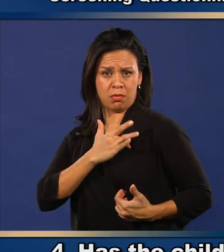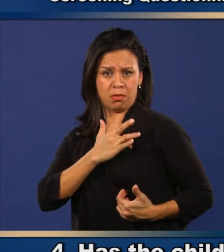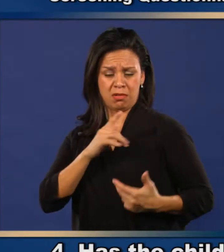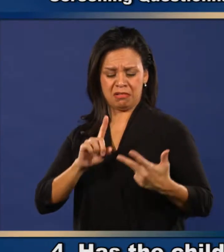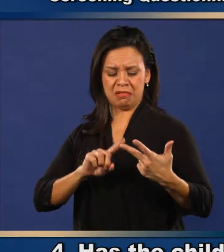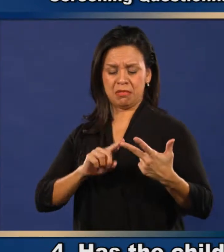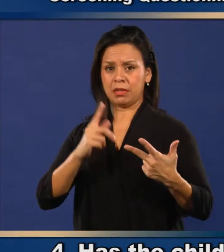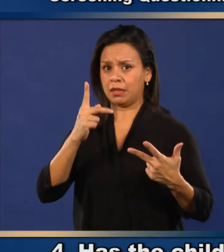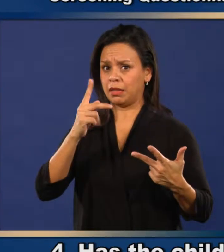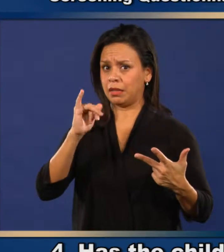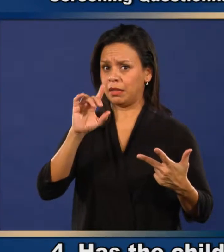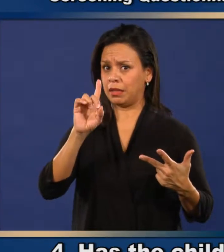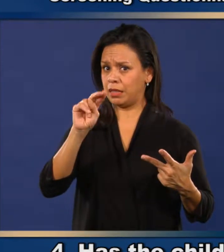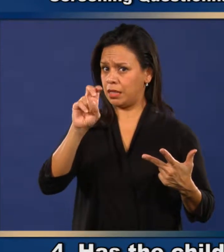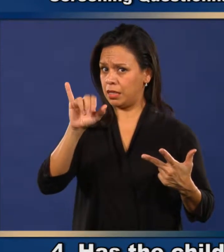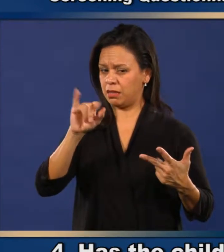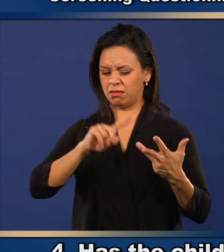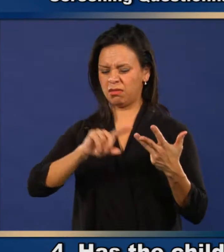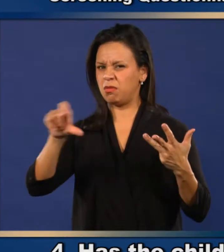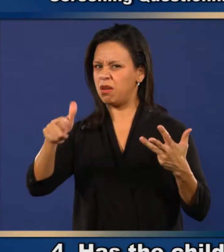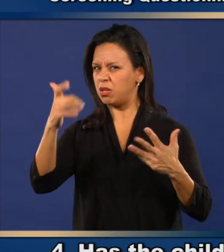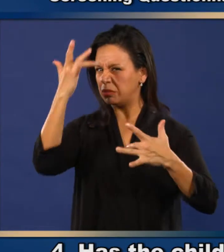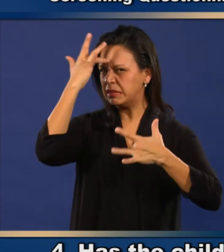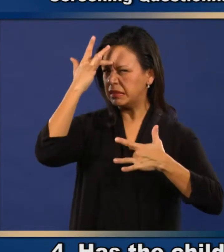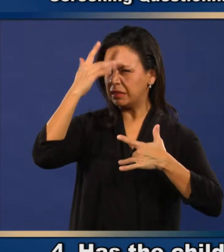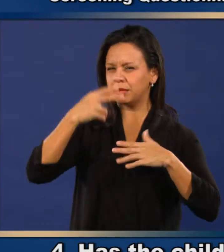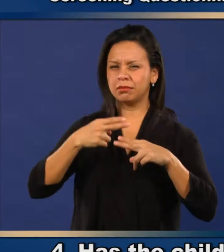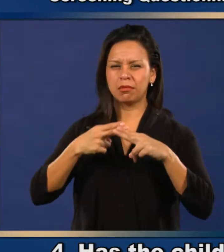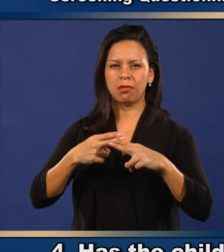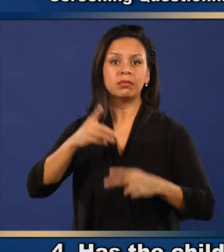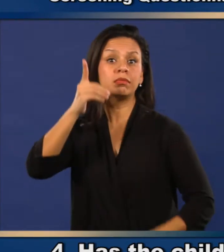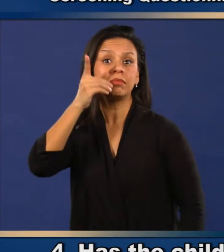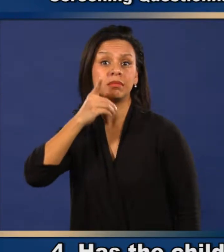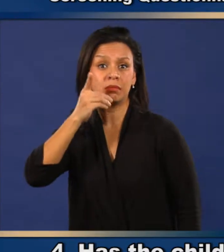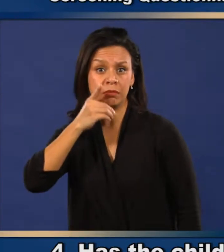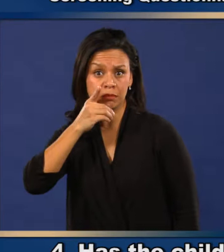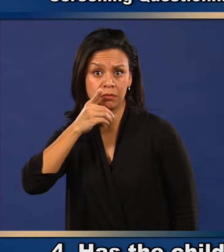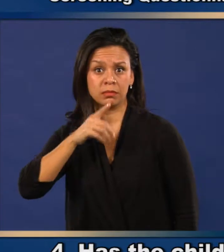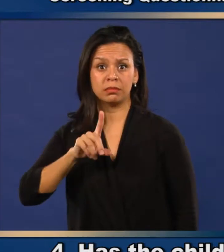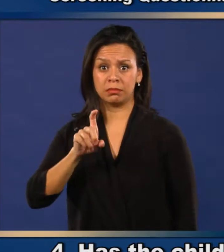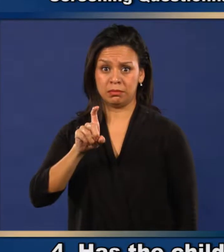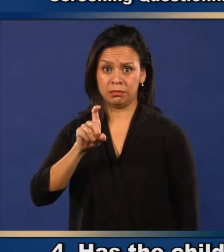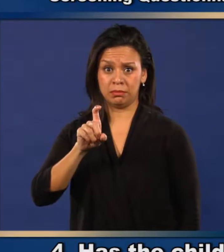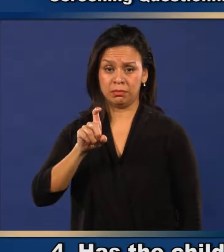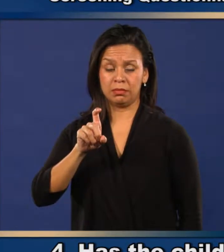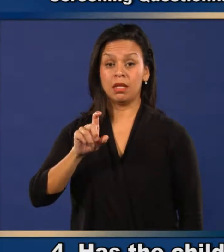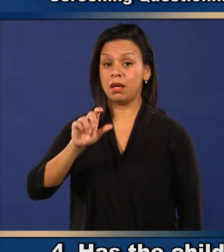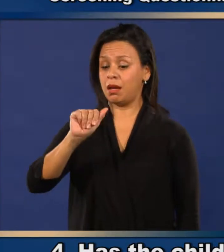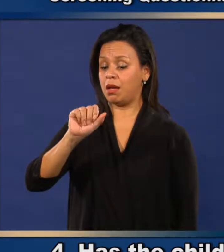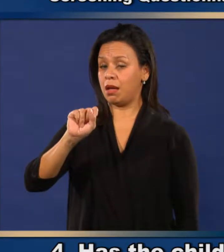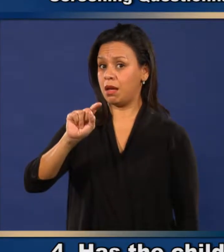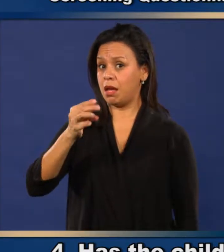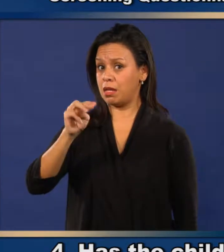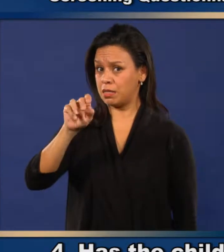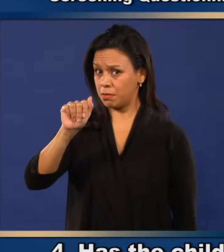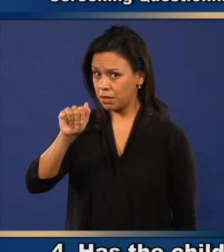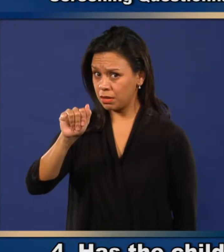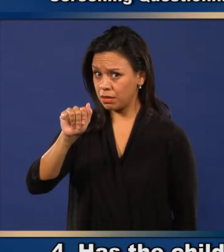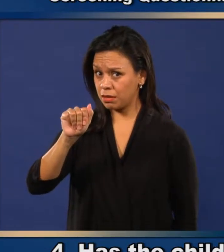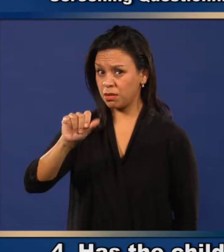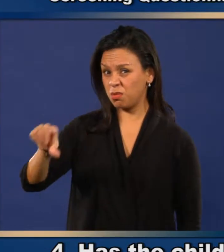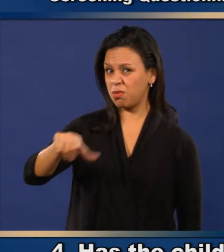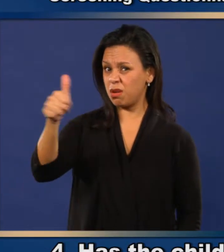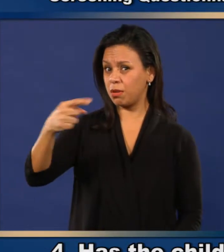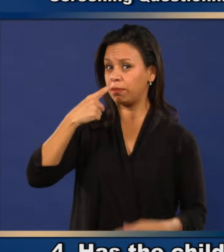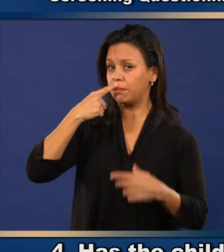kidney, or metabolic disease, such as diabetes, asthma, or